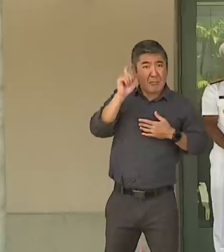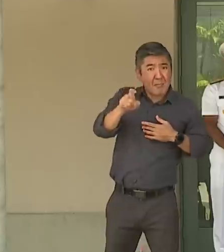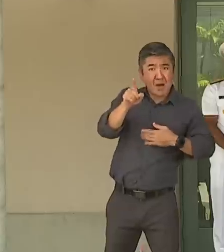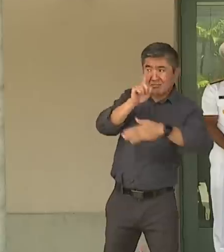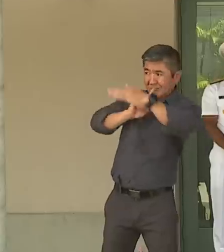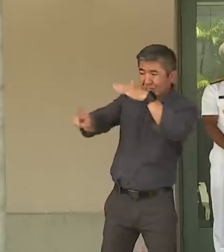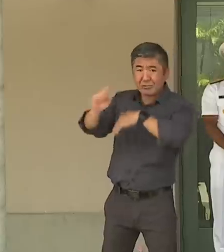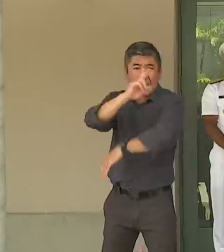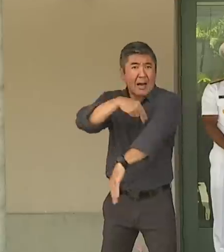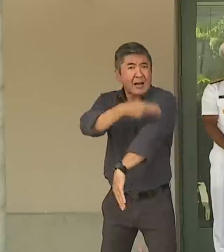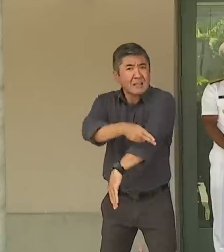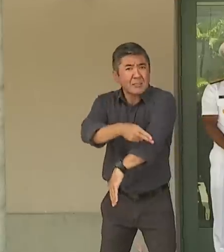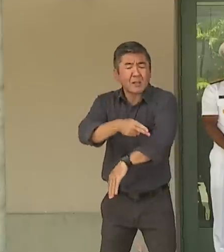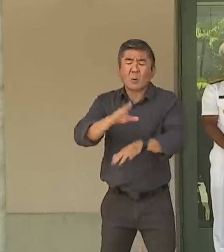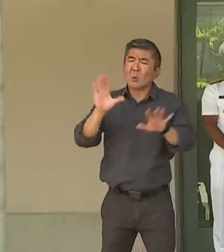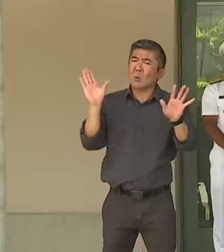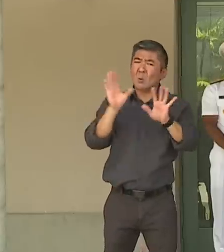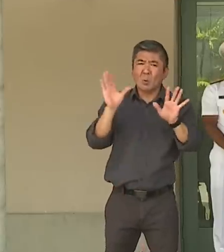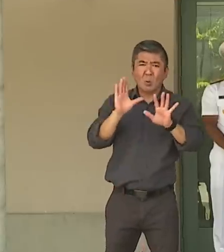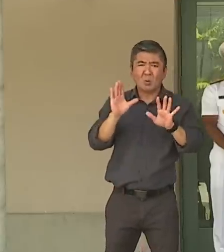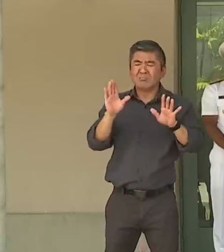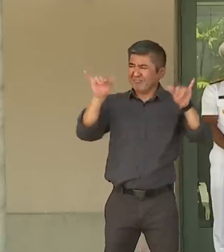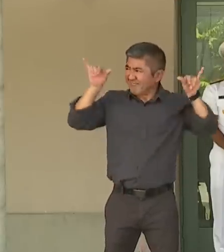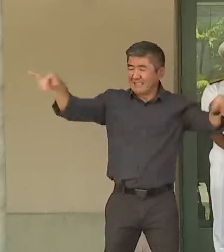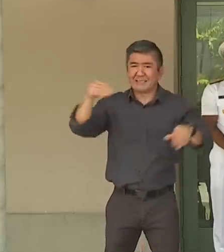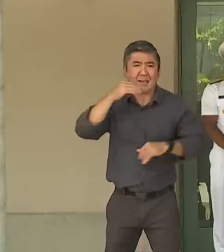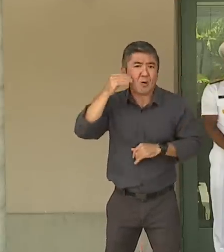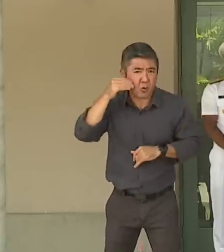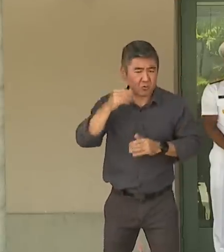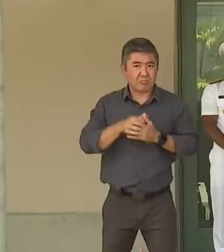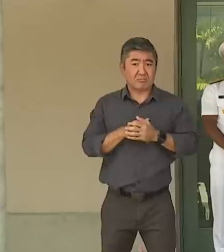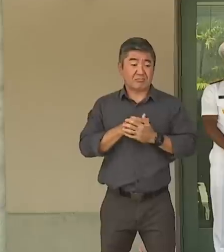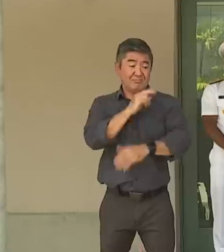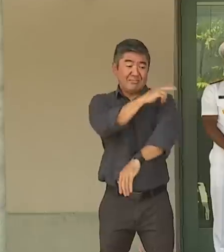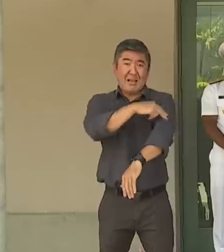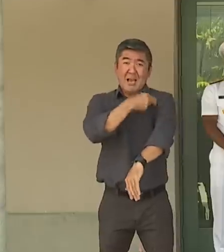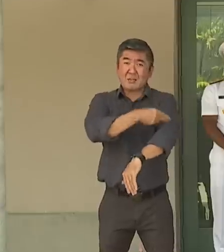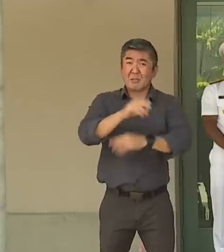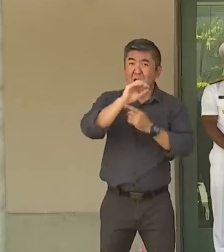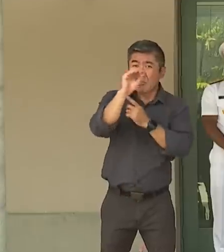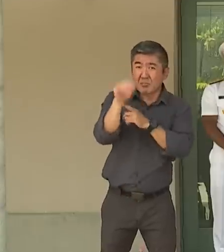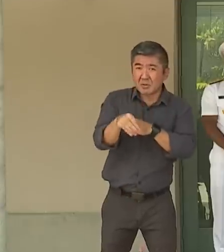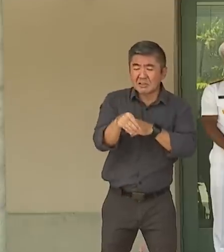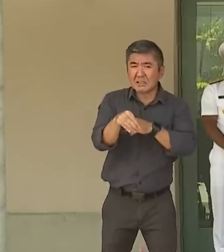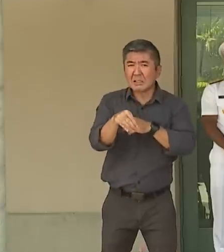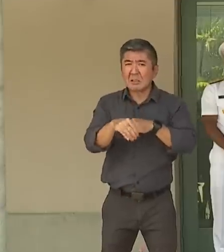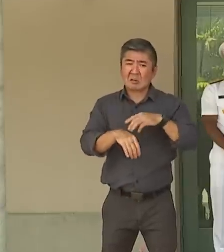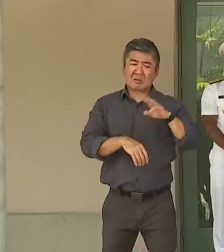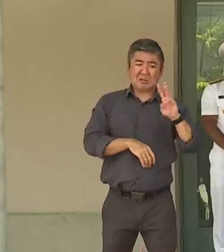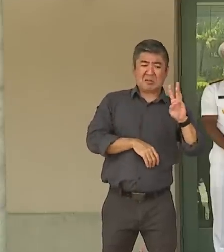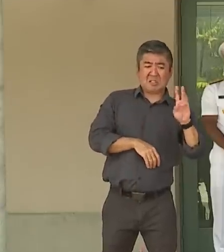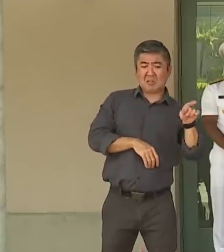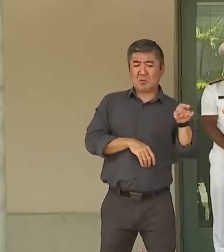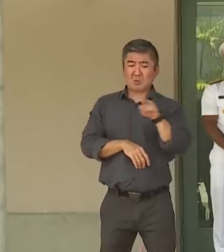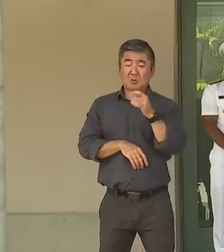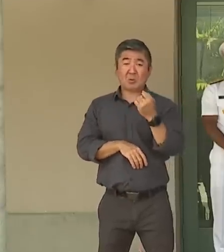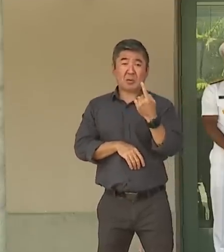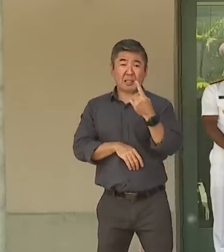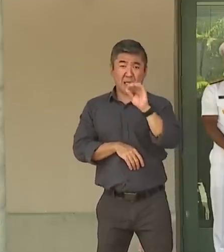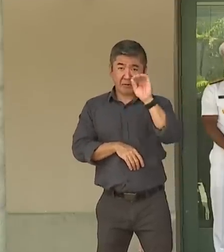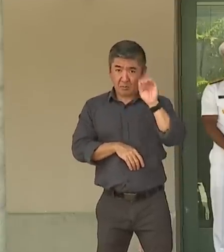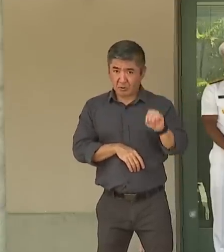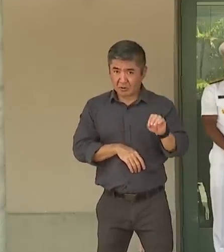So that's a strong order. Our hospitalization rate has ranged anywhere from about six to 11%. But we have to